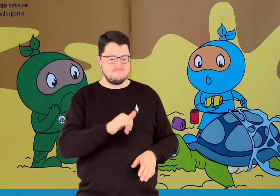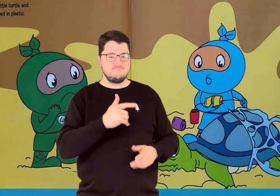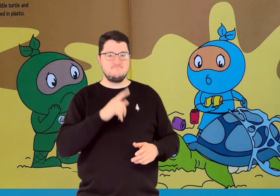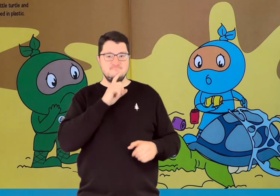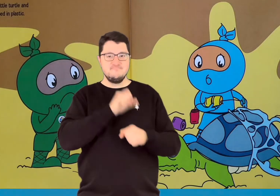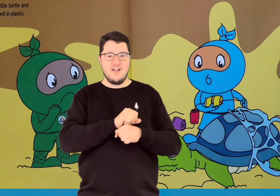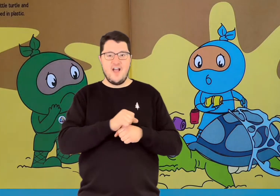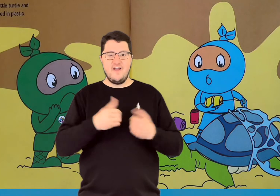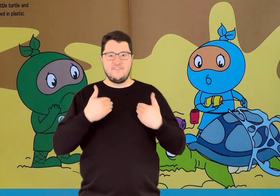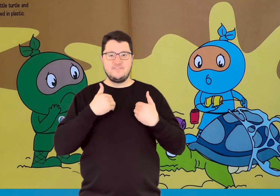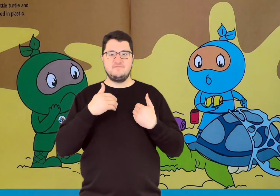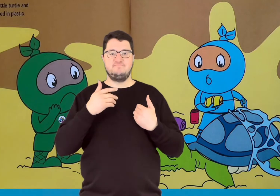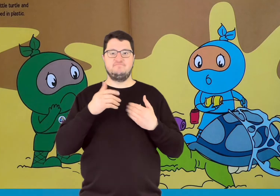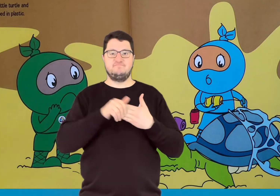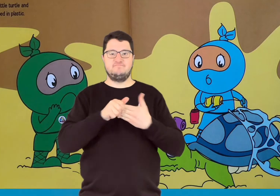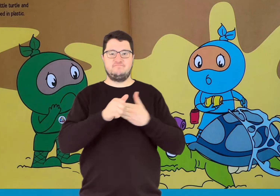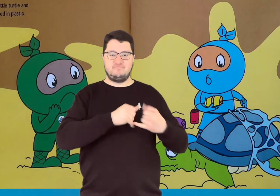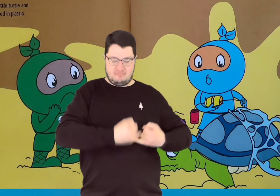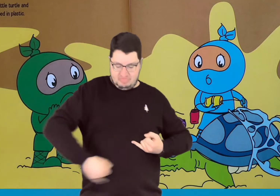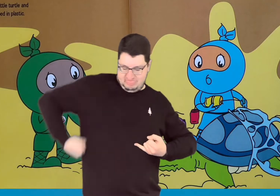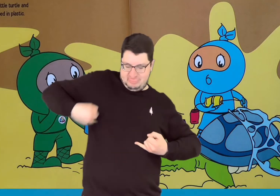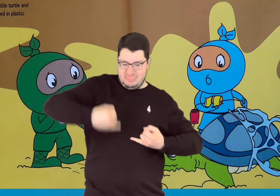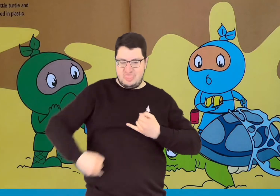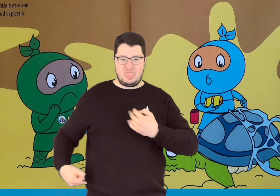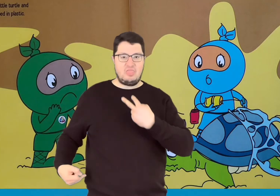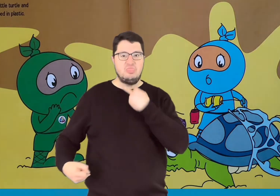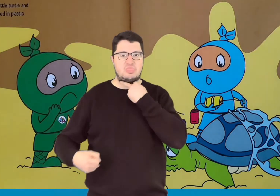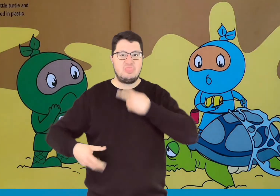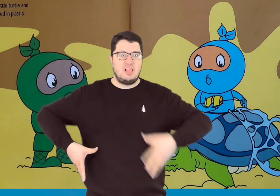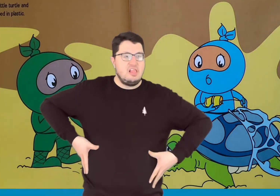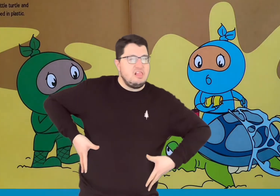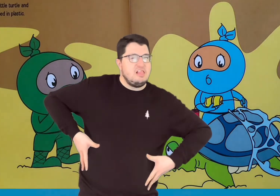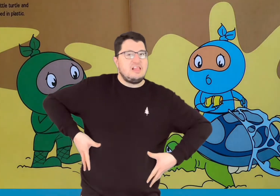We walked up to the little turtle and noticed he was wrapped in plastic.